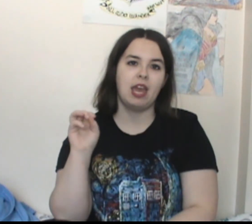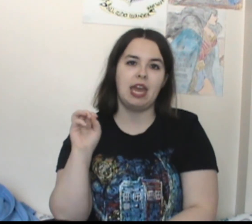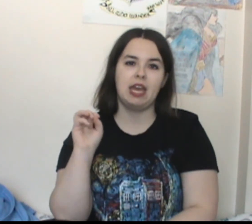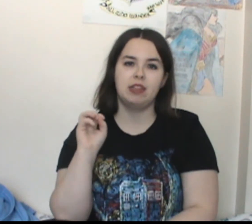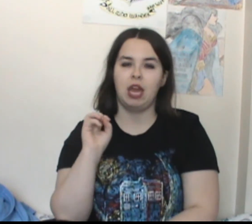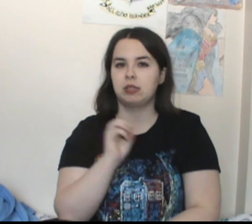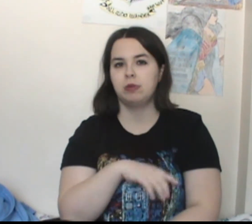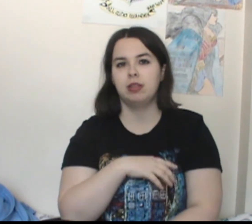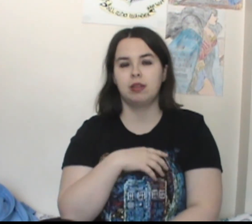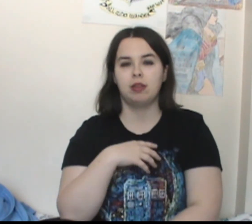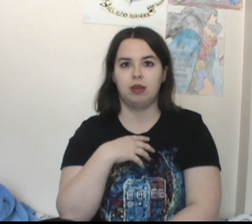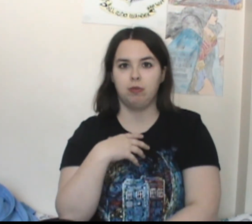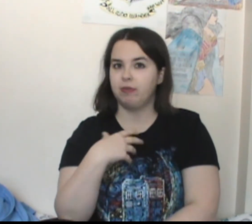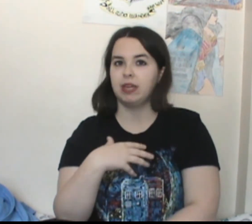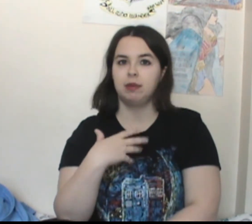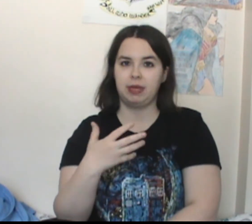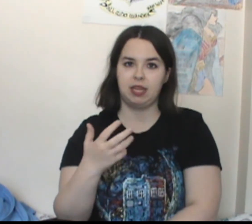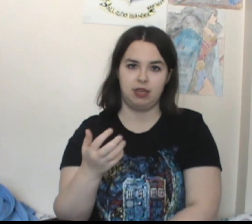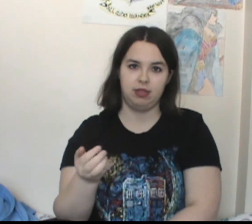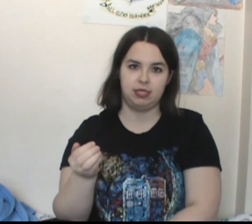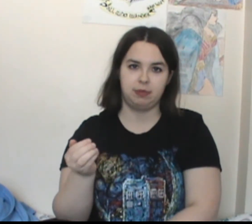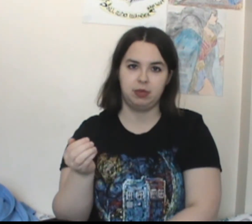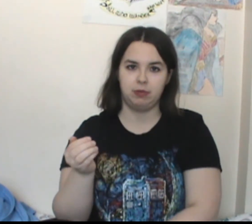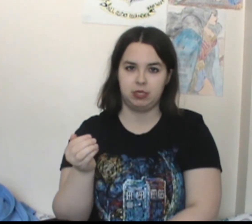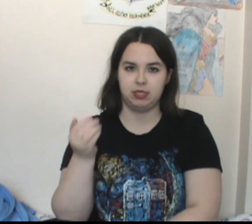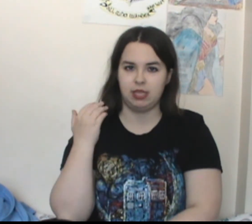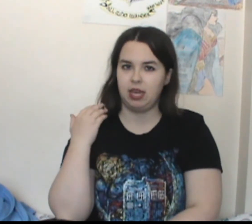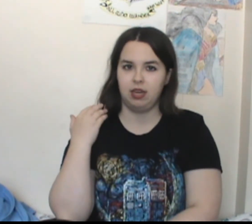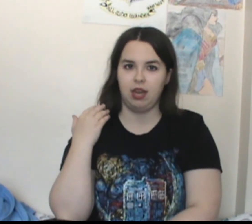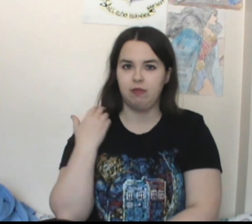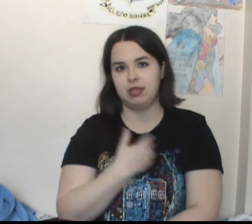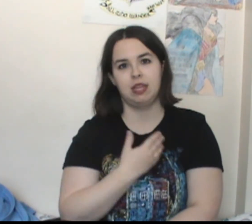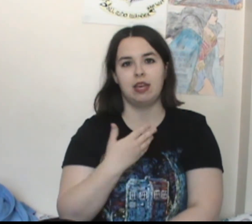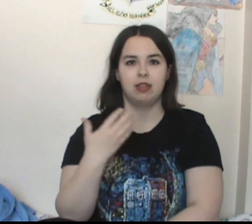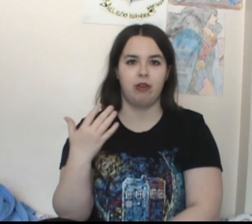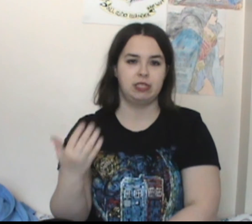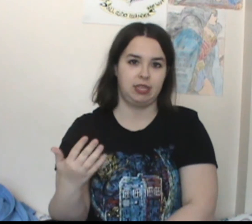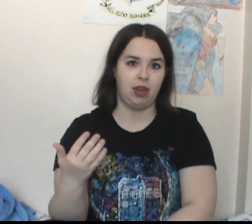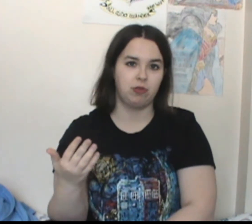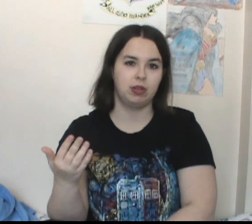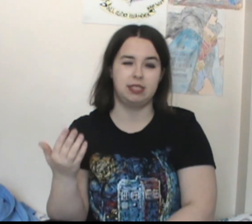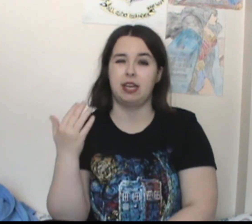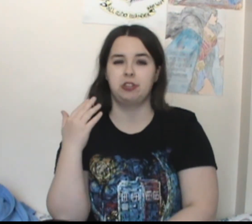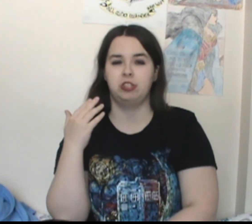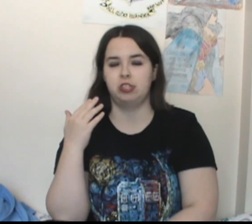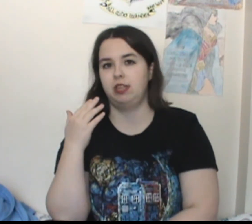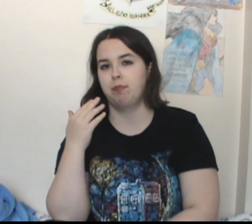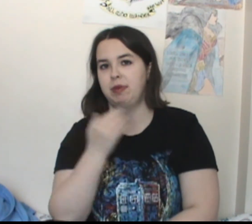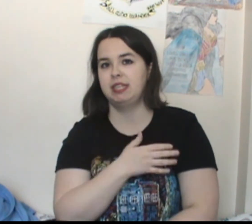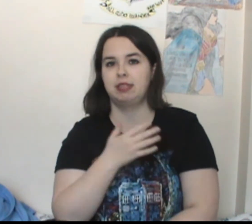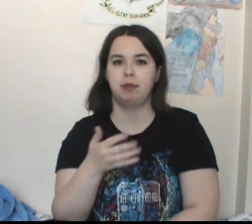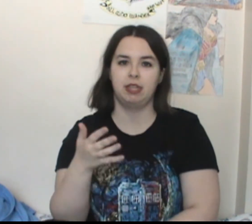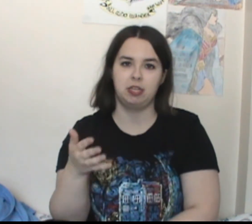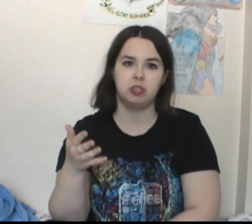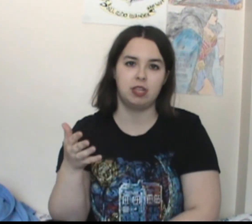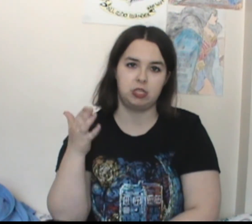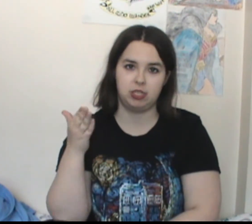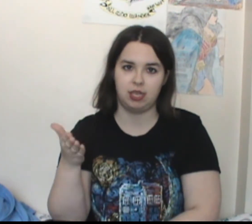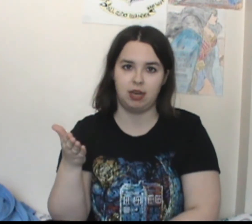And the actual reveal by the end of this episode which is that everything that Alara is encountering is actually just a big simulation that she set